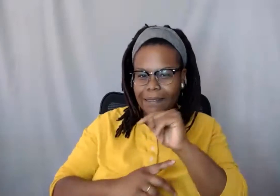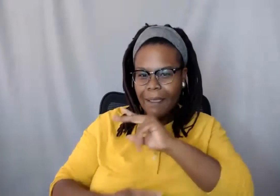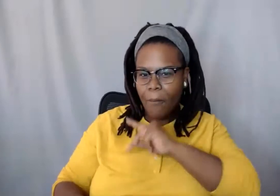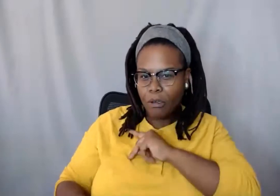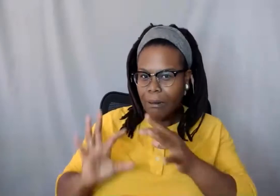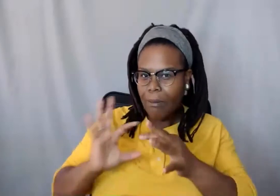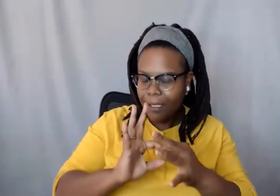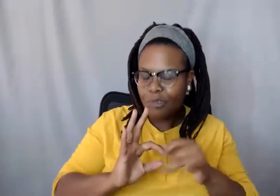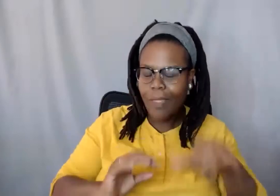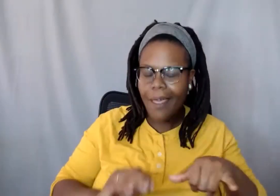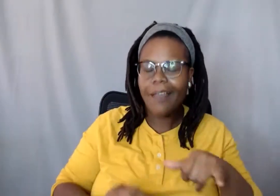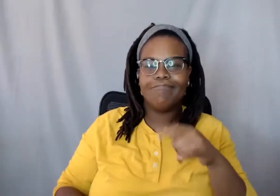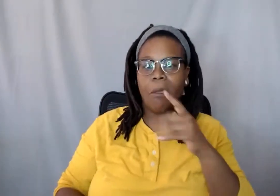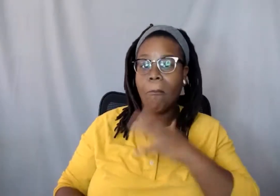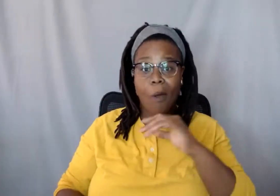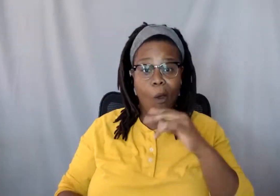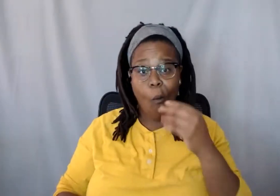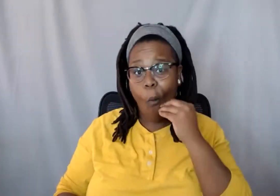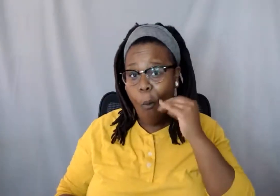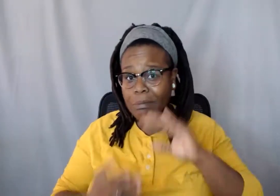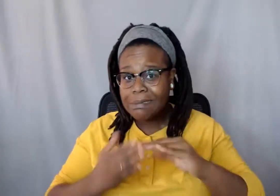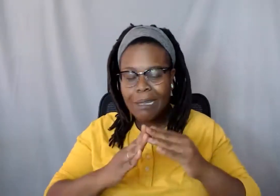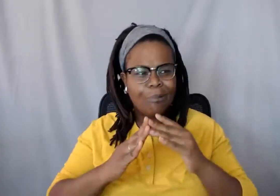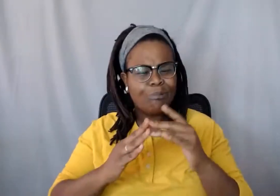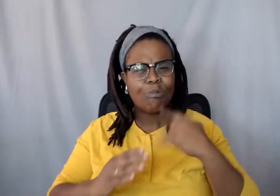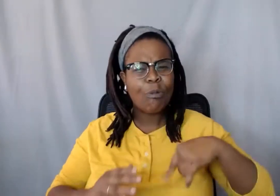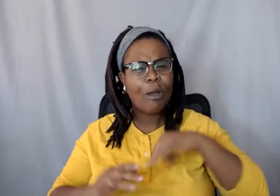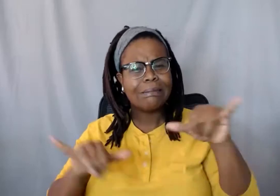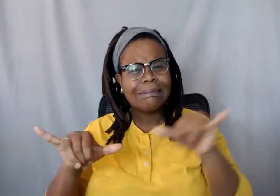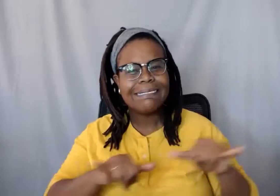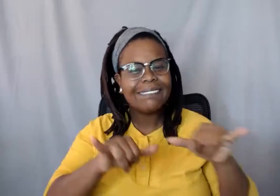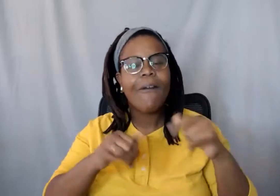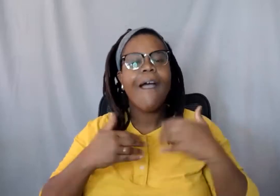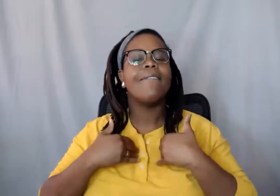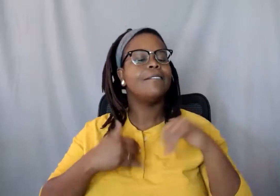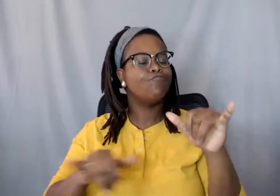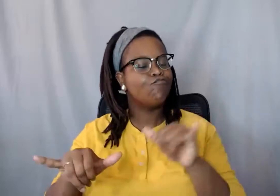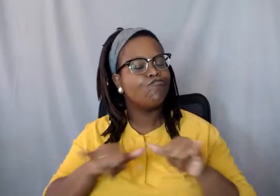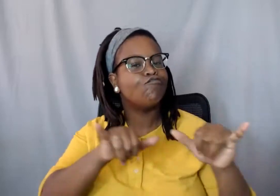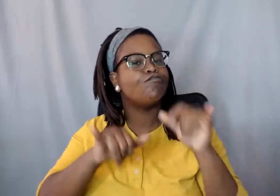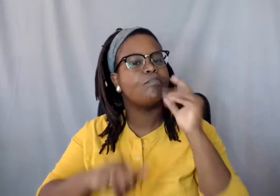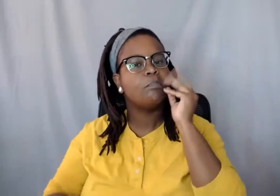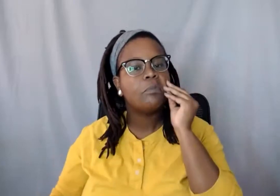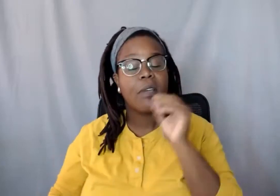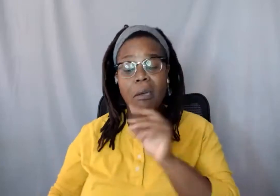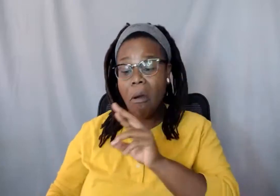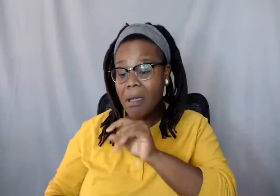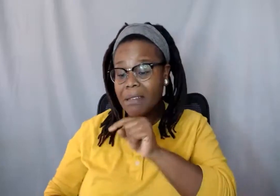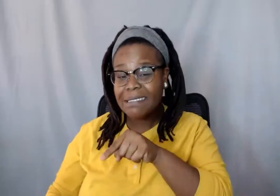In my hometown, were all kind of similar, we had similar experiences, and at RIT, everyone has